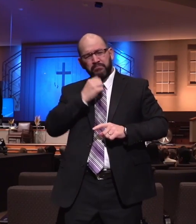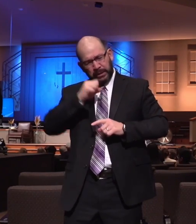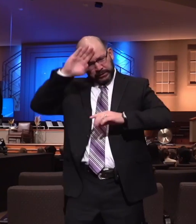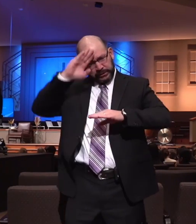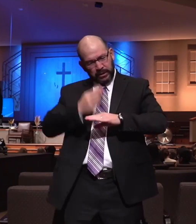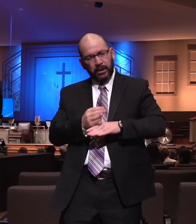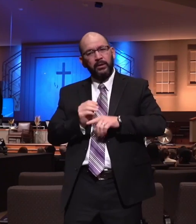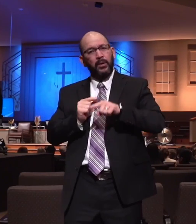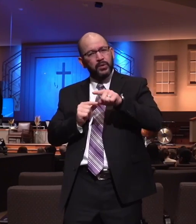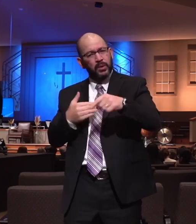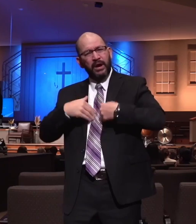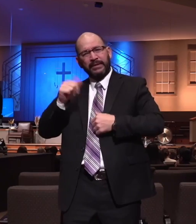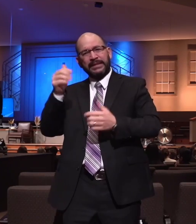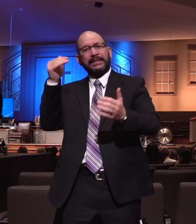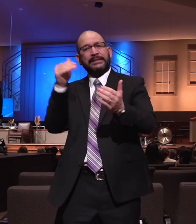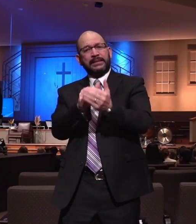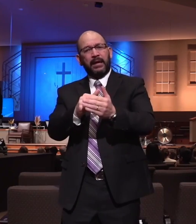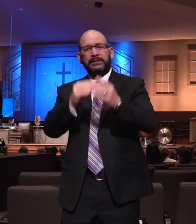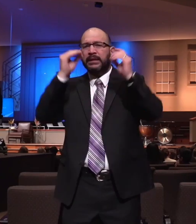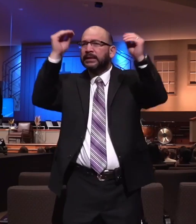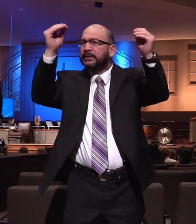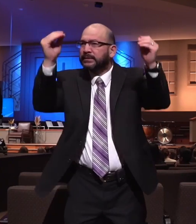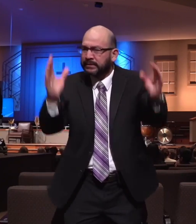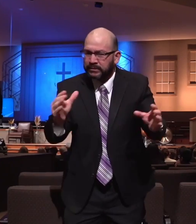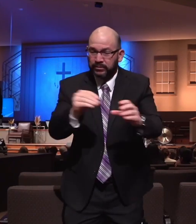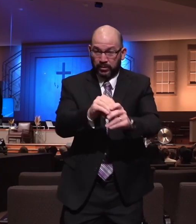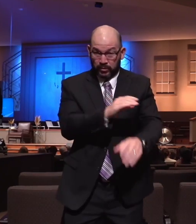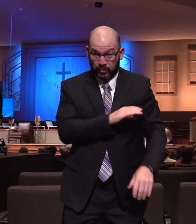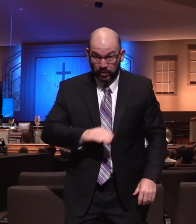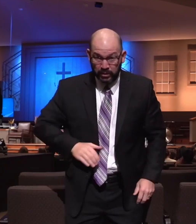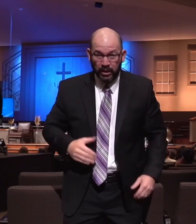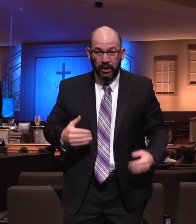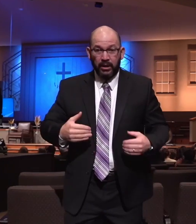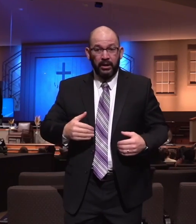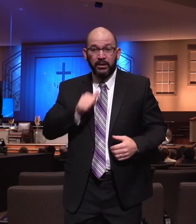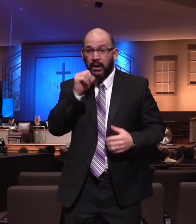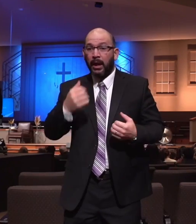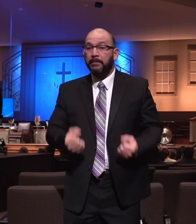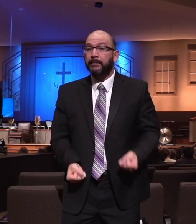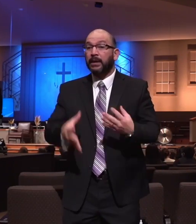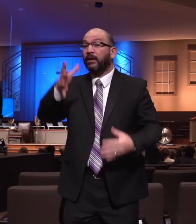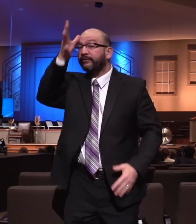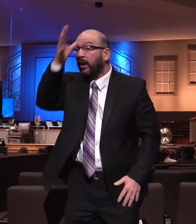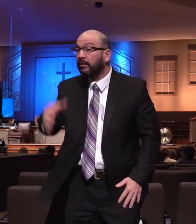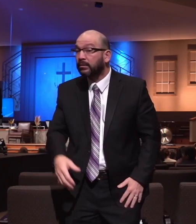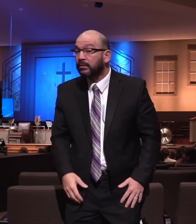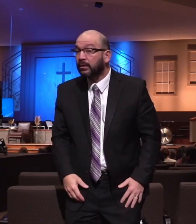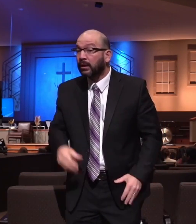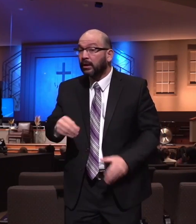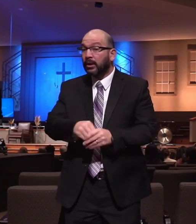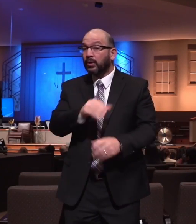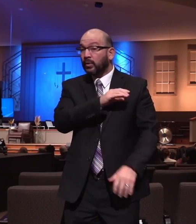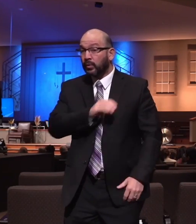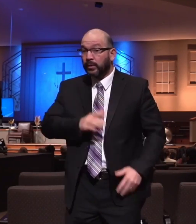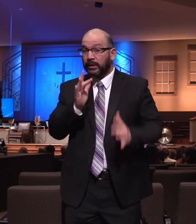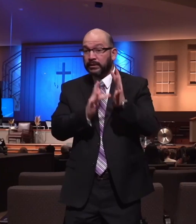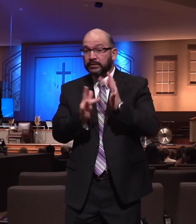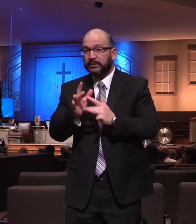10,000 instructors in Christ, ye have not many fathers. For in Christ Jesus I have begotten you